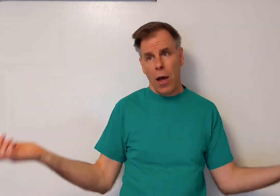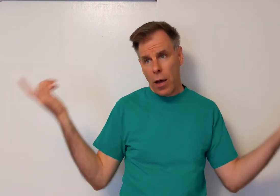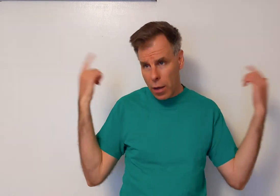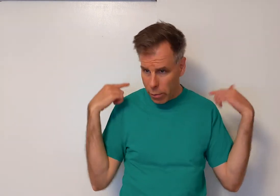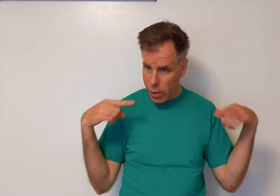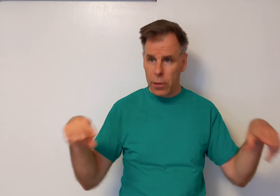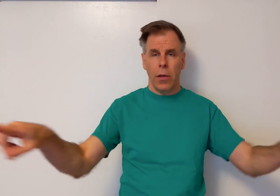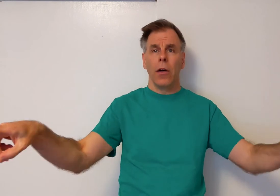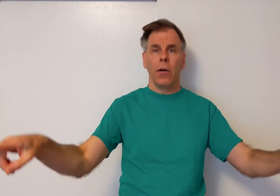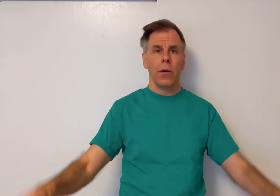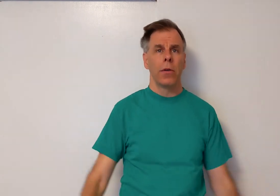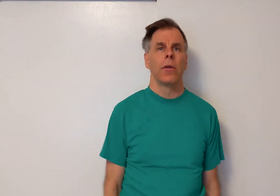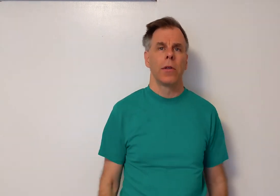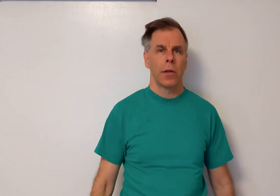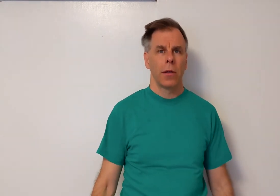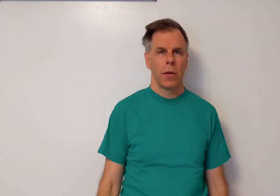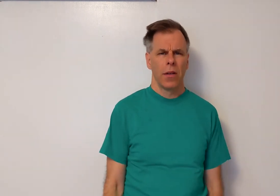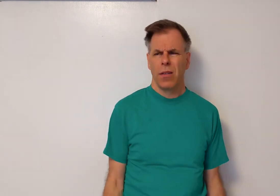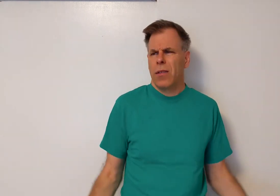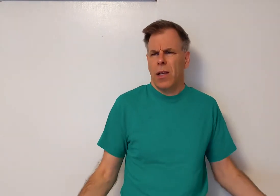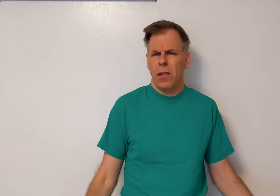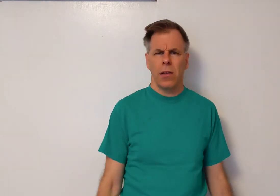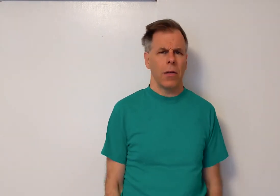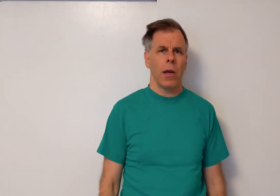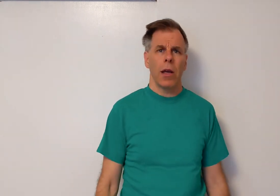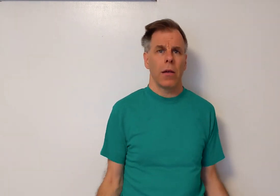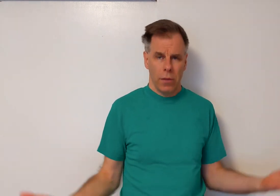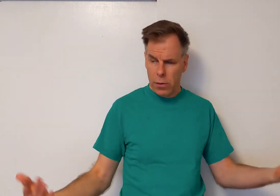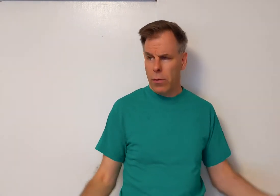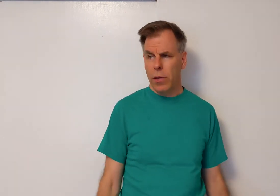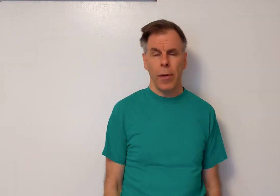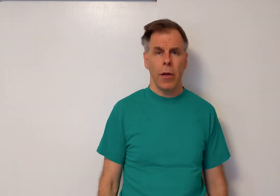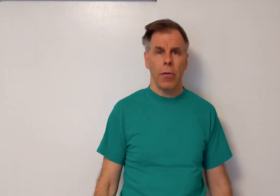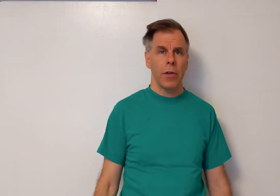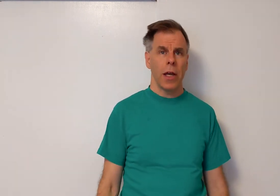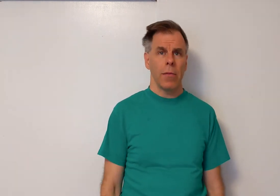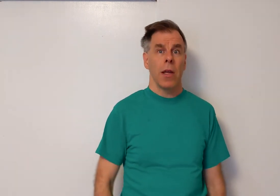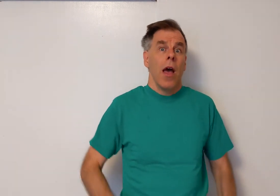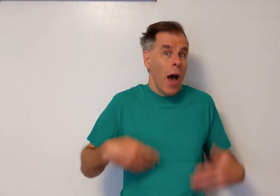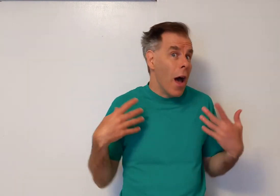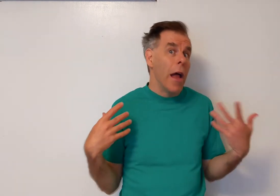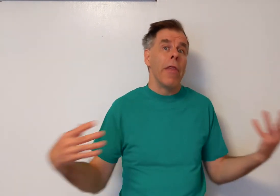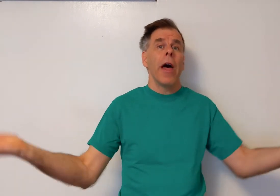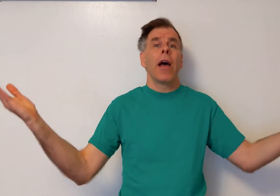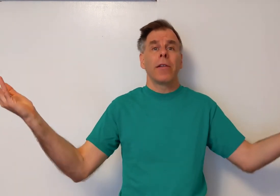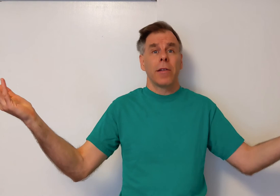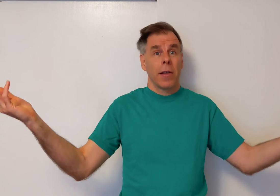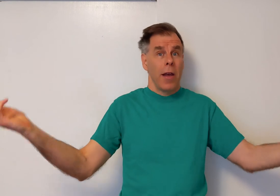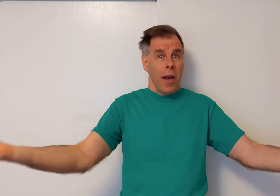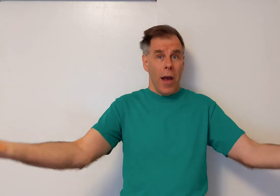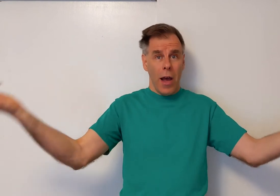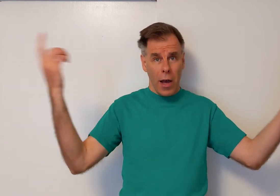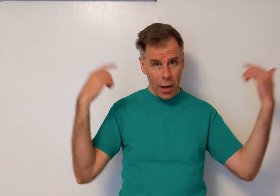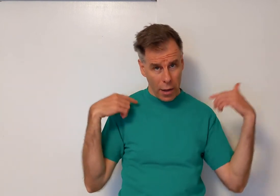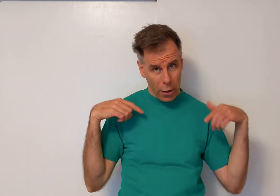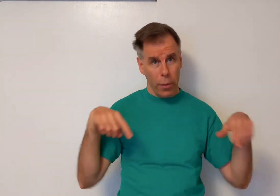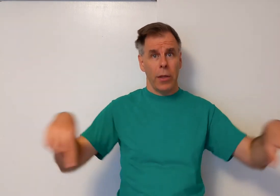it goes. That's easy, right? Do it with me though, three times. And that's how it